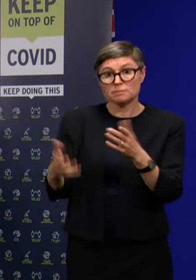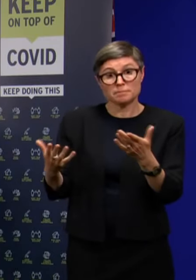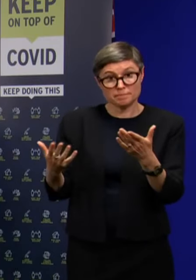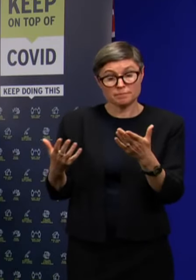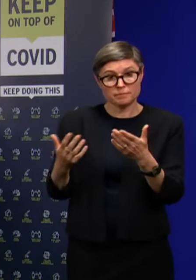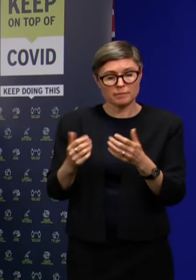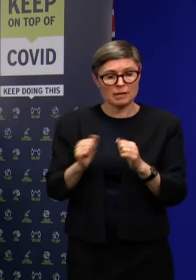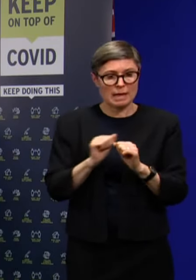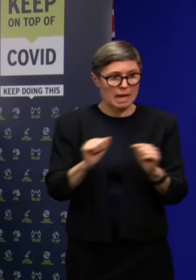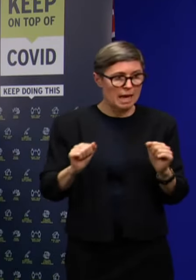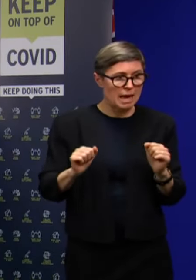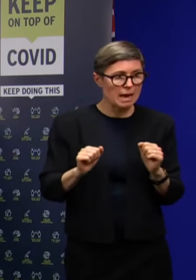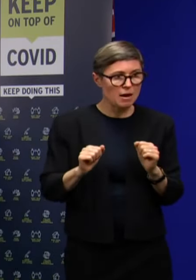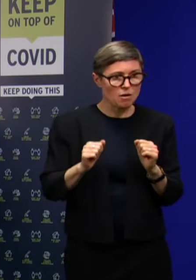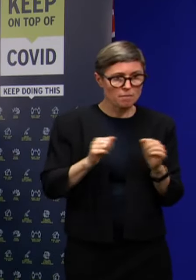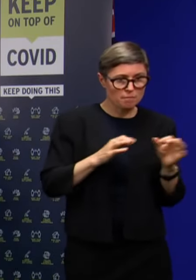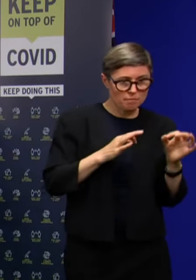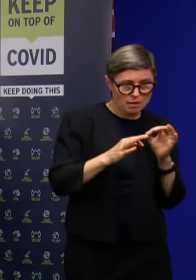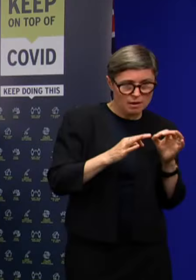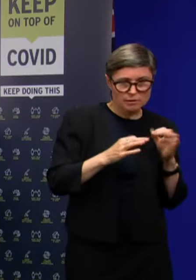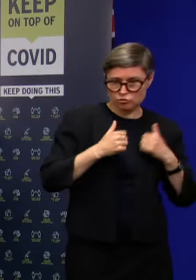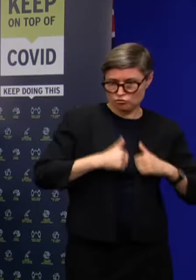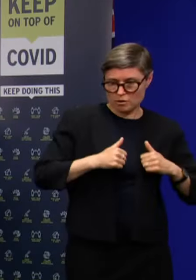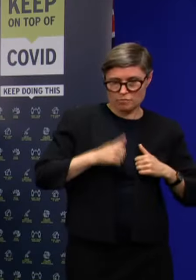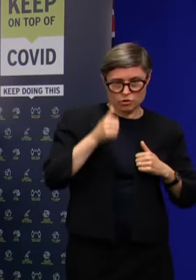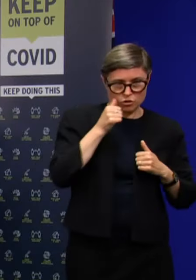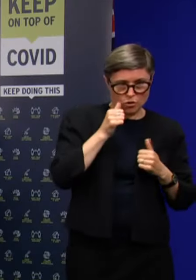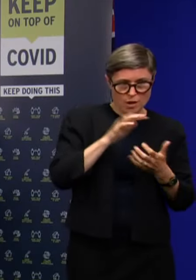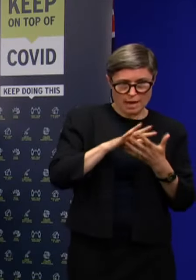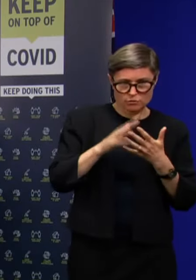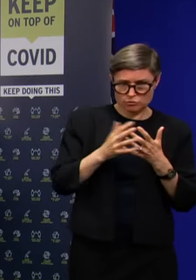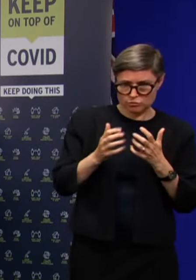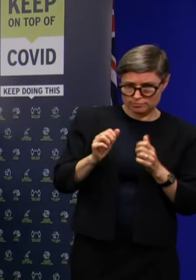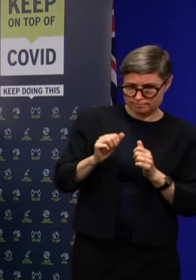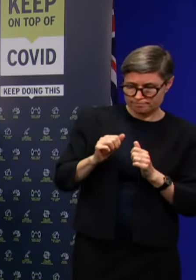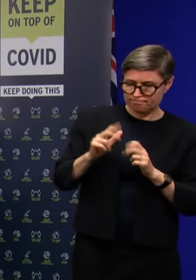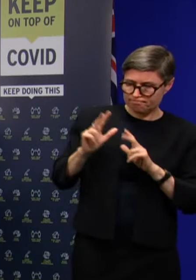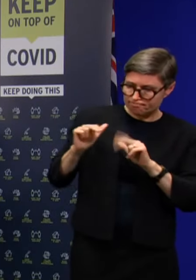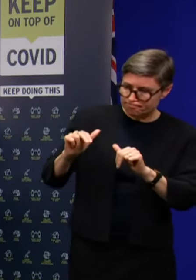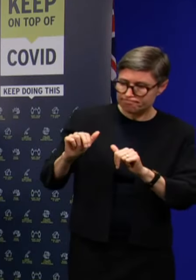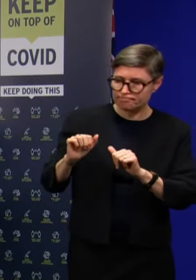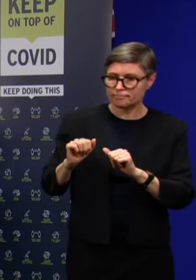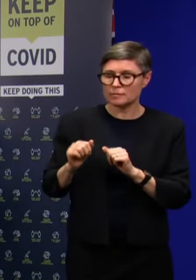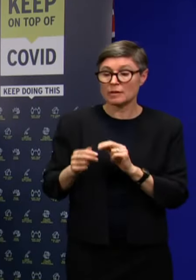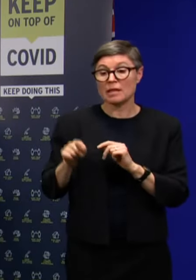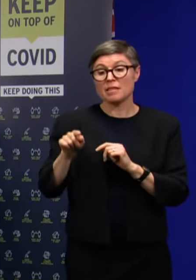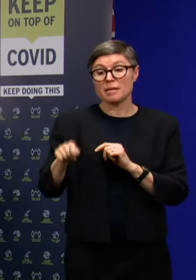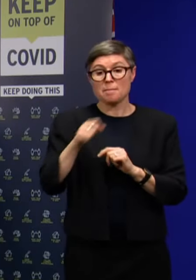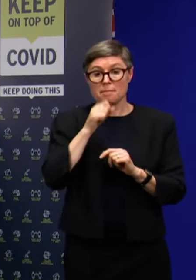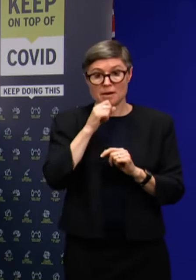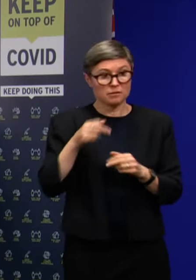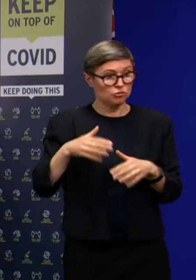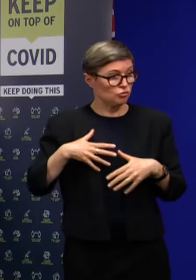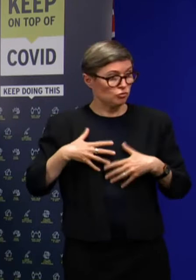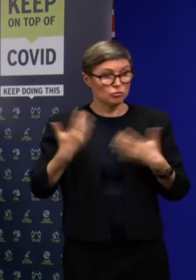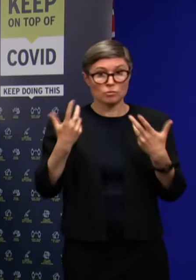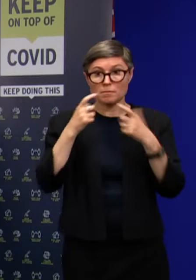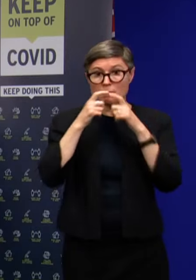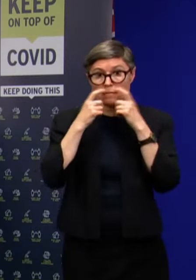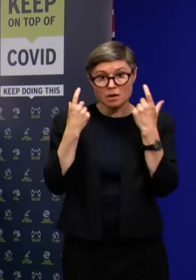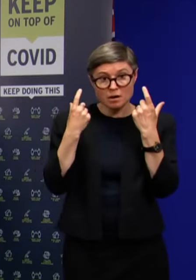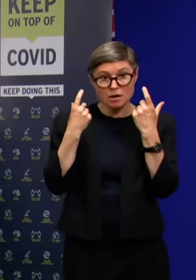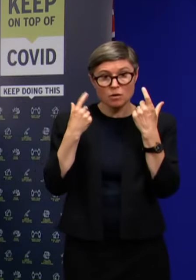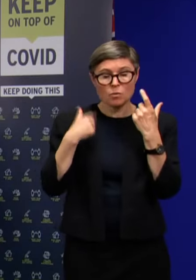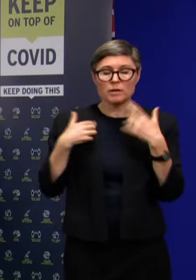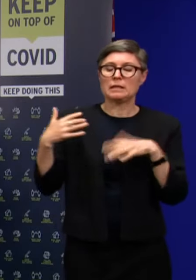are opportunities to obviously negotiate behaviour. In this instance, the non-mask wearing was to